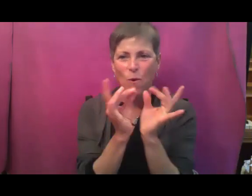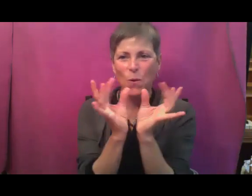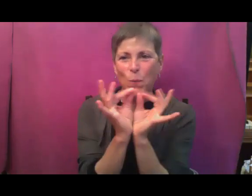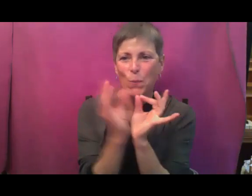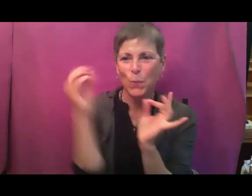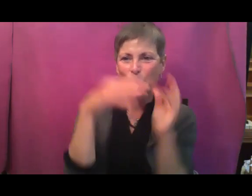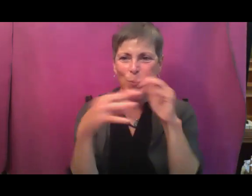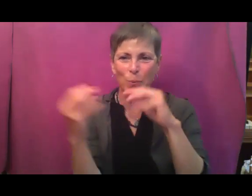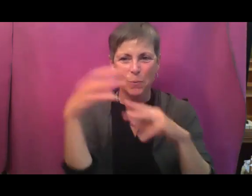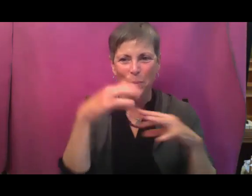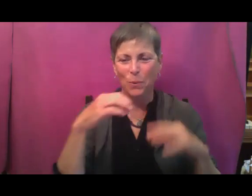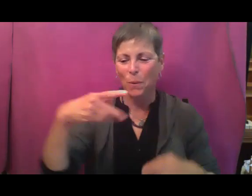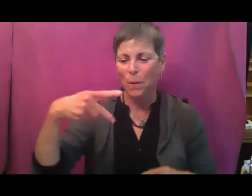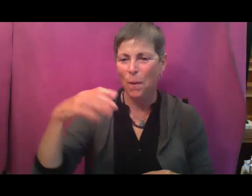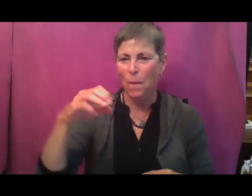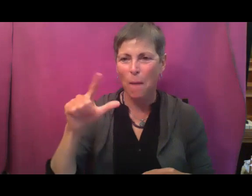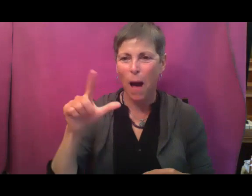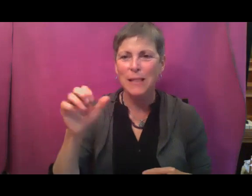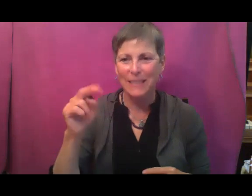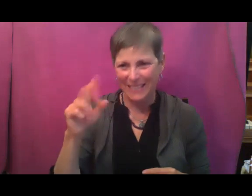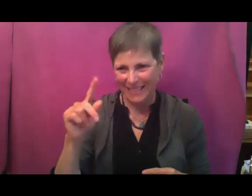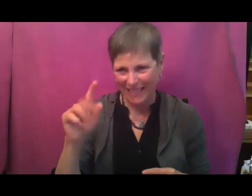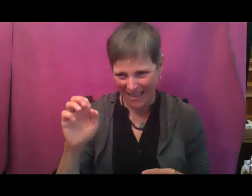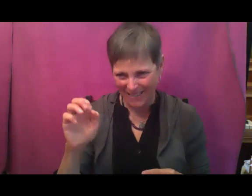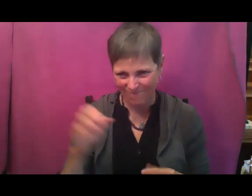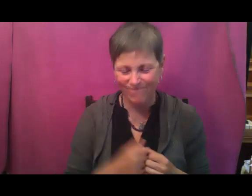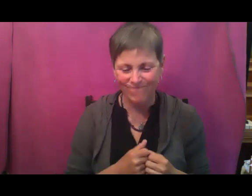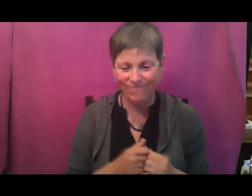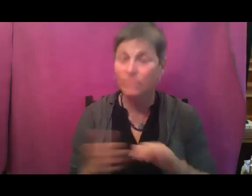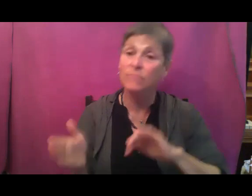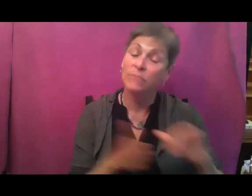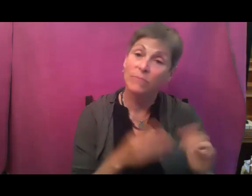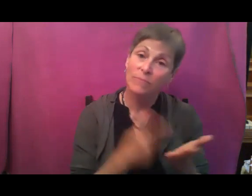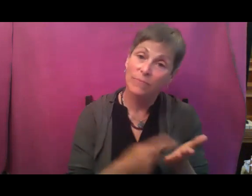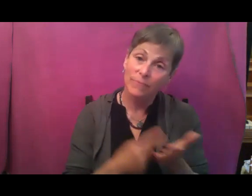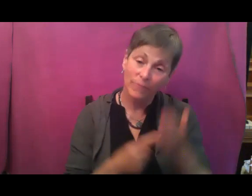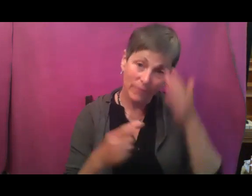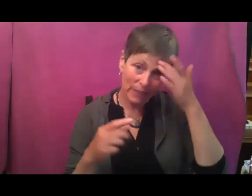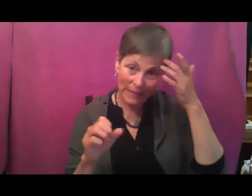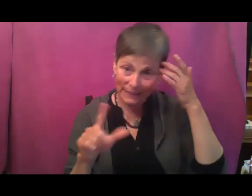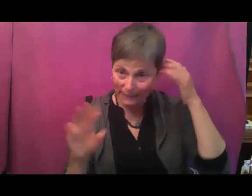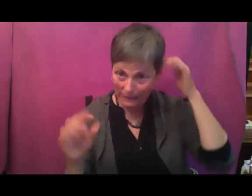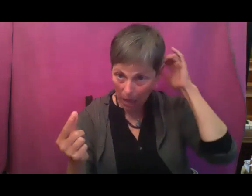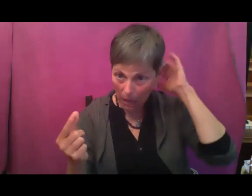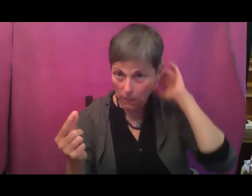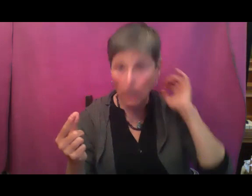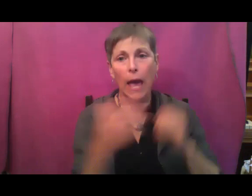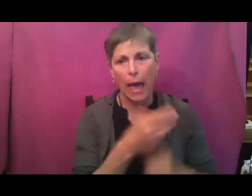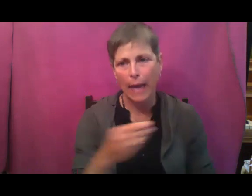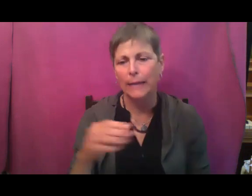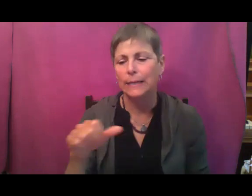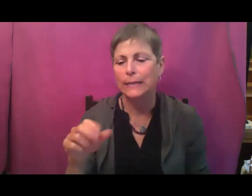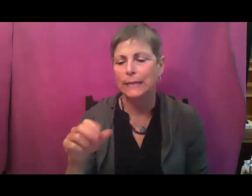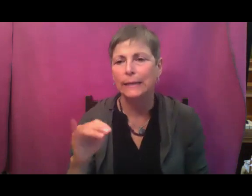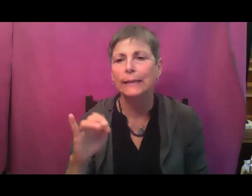already. So I'll just go over a little laundry list of slug of which snail is in the exact same department. So